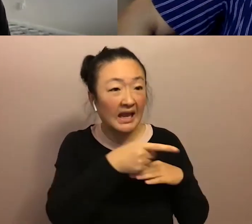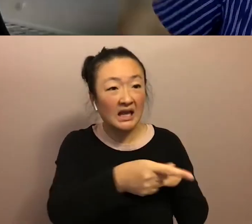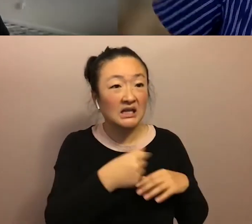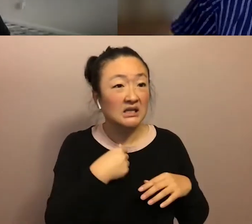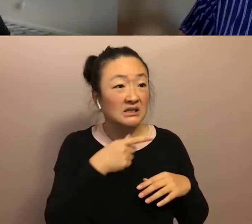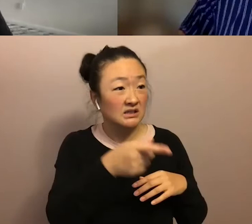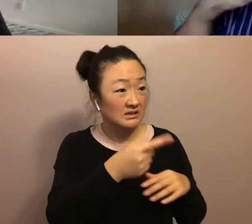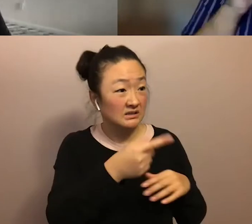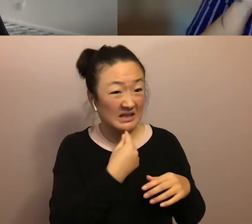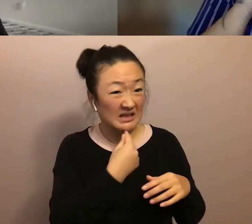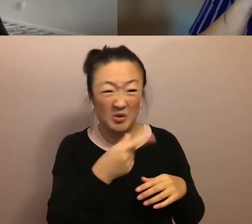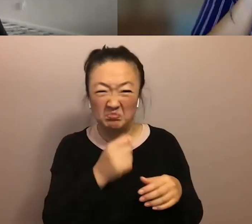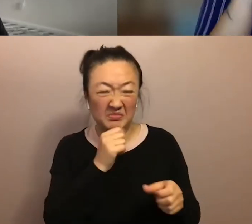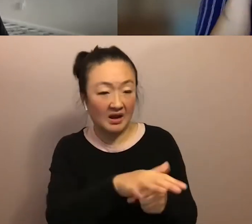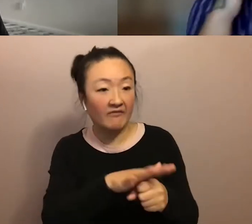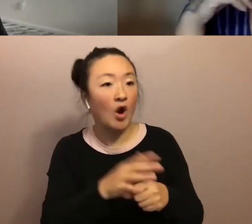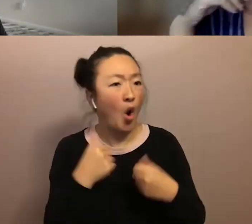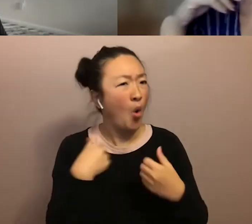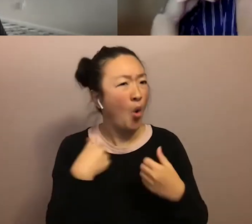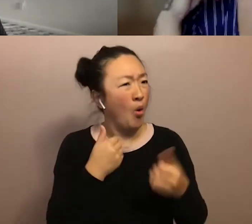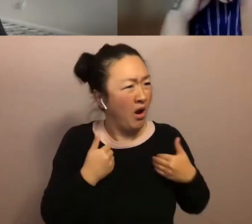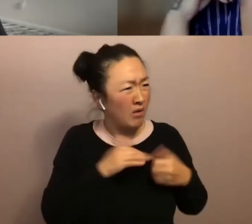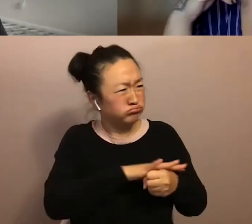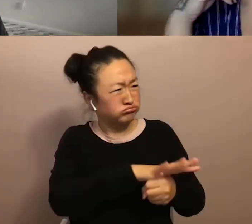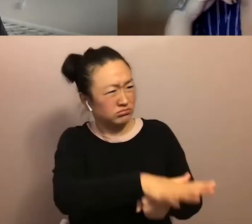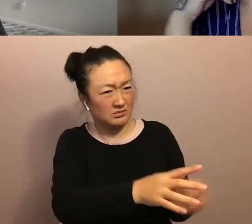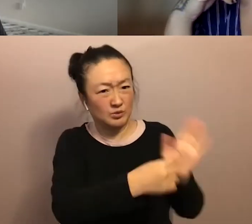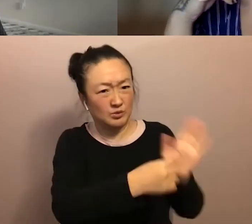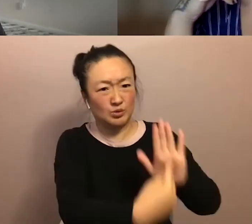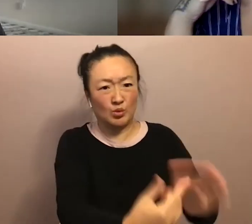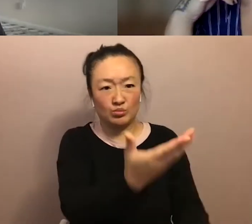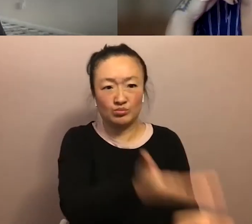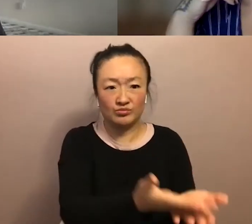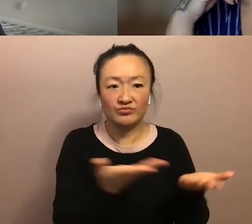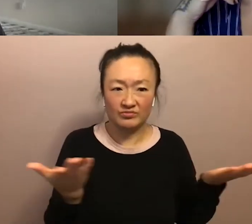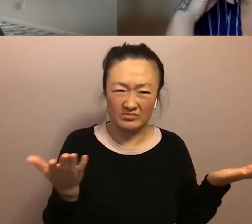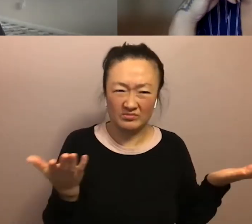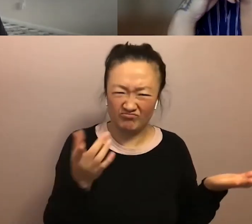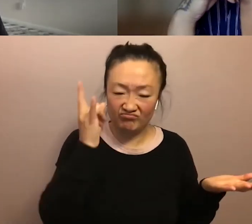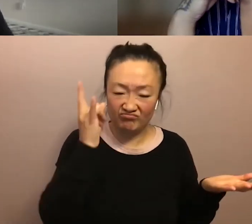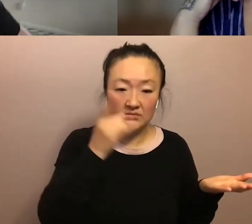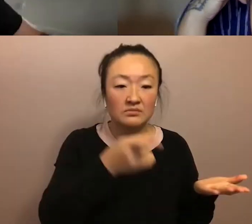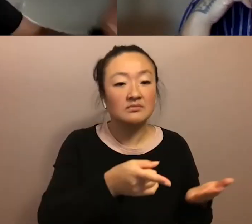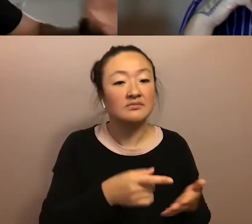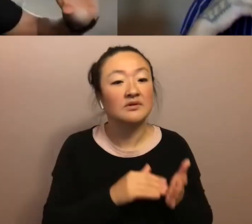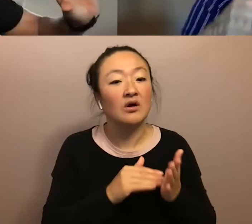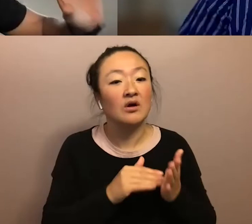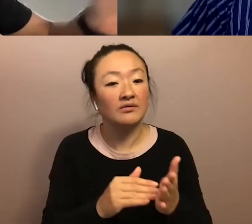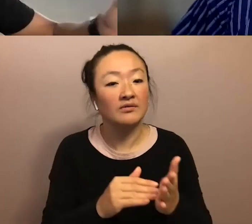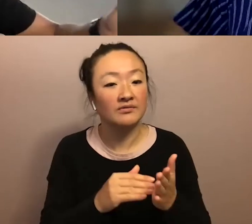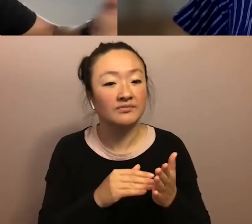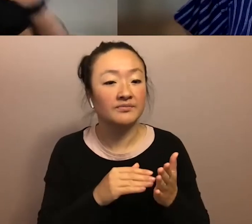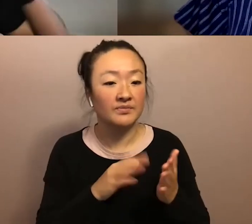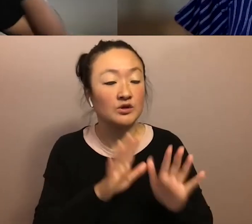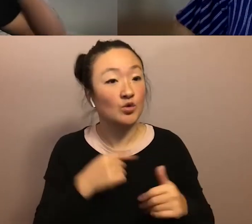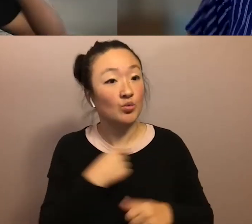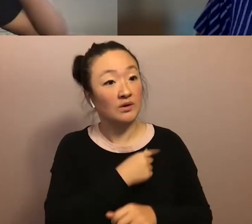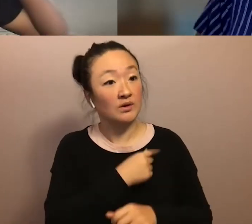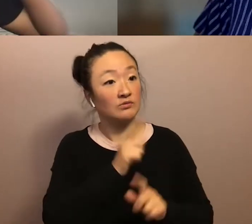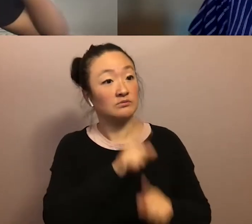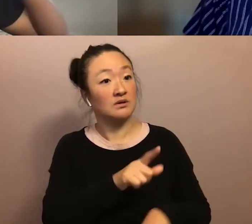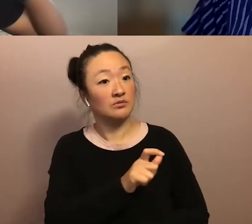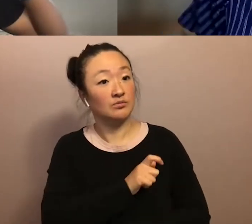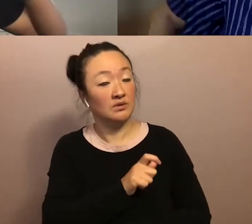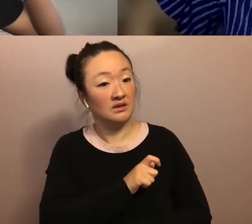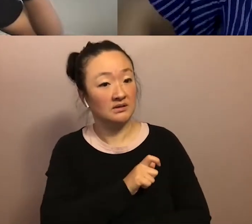And then, and so that means in a lot of ways, uh, especially in the ways that we were like responding to the police